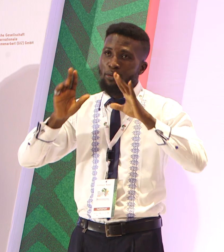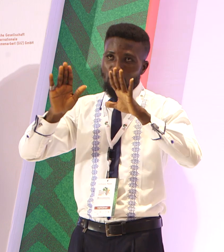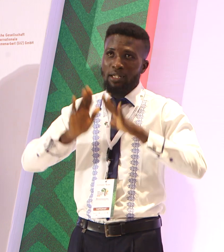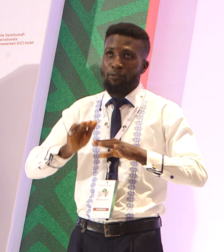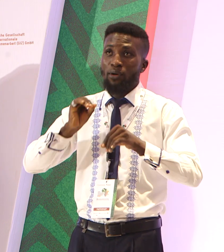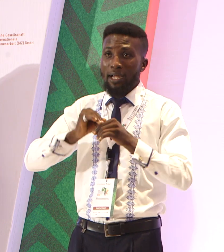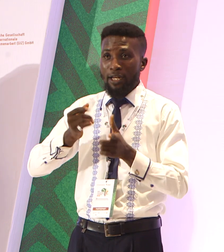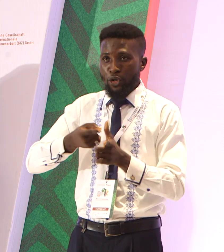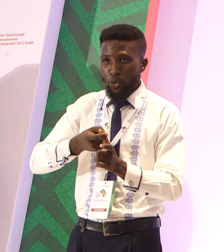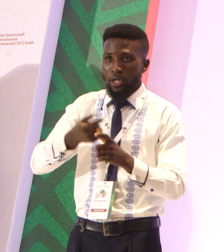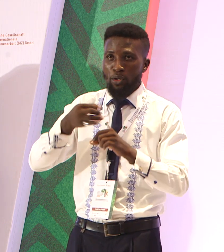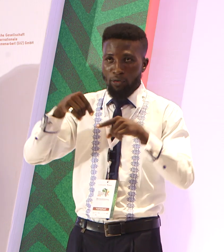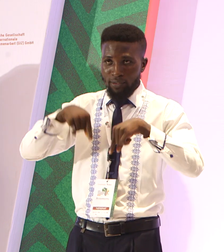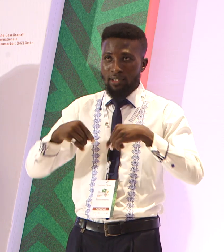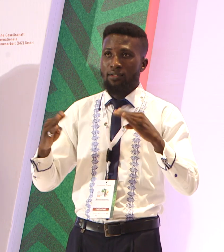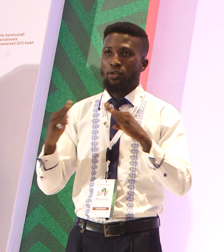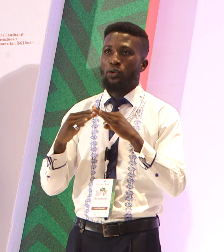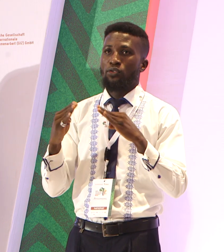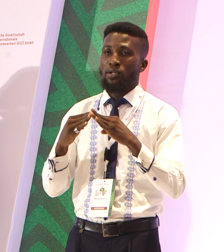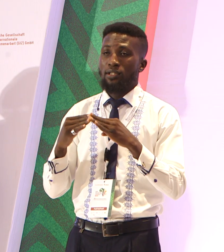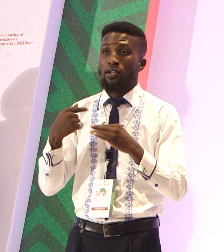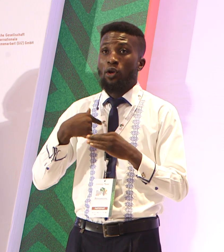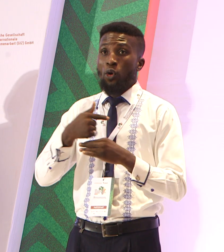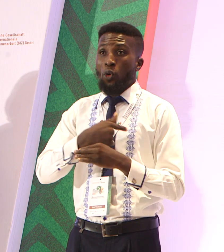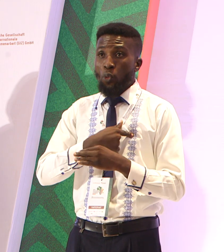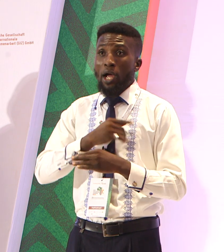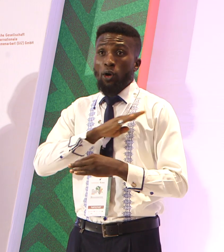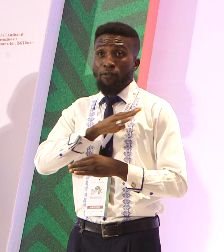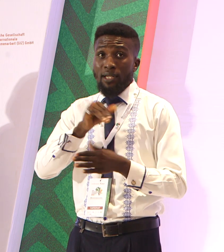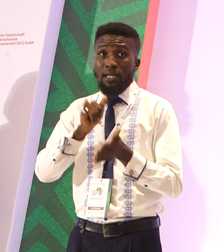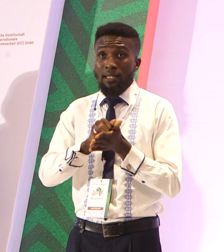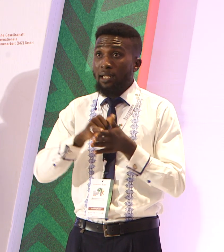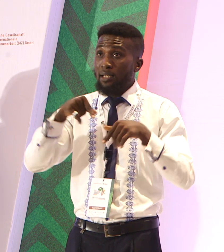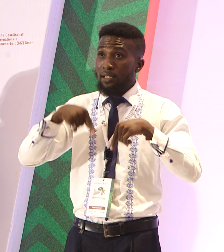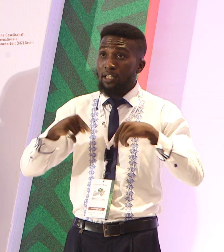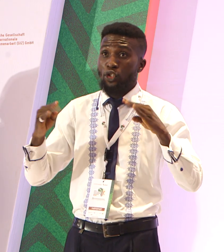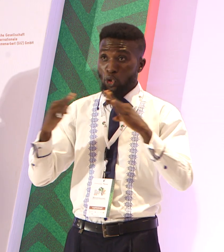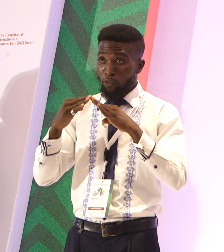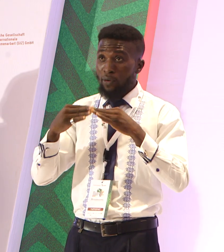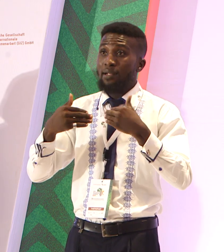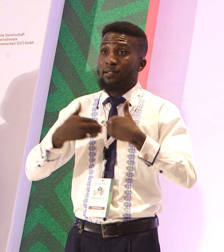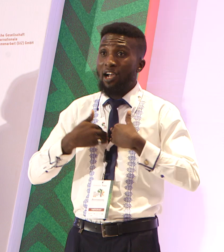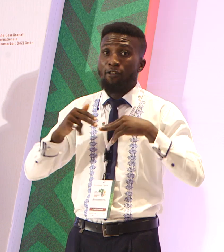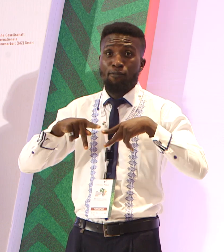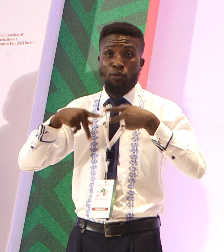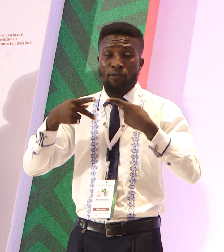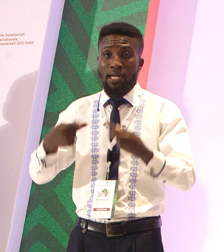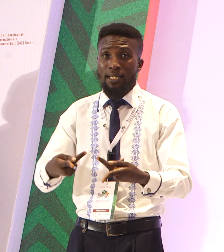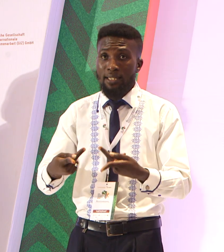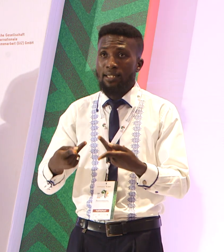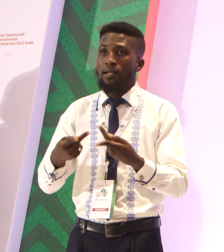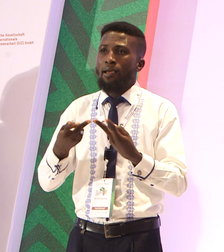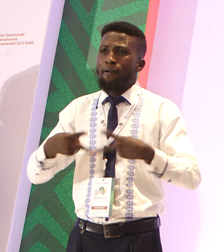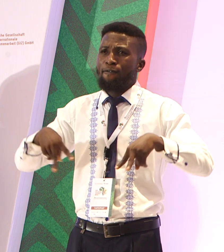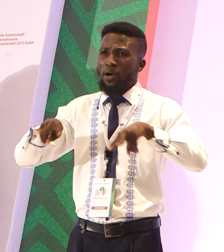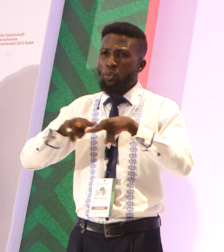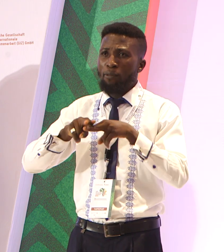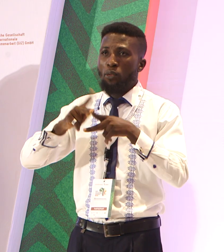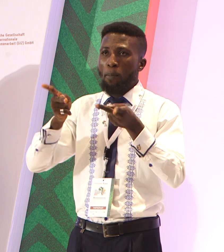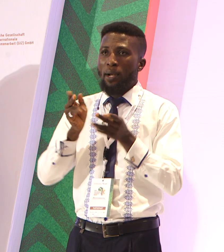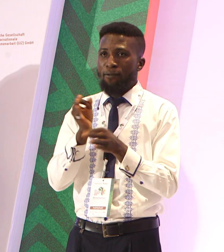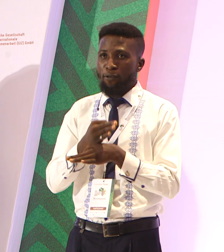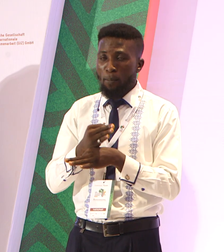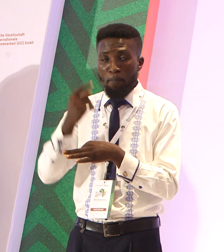We are confident that the Sahel Food Chainmakers Conference 2024 has provided a valuable platform